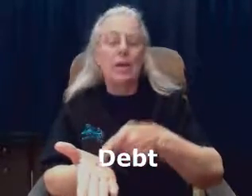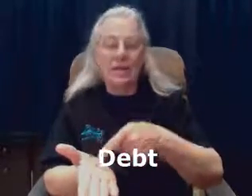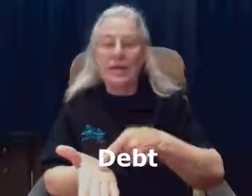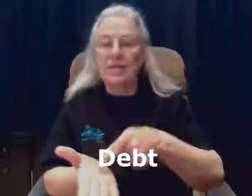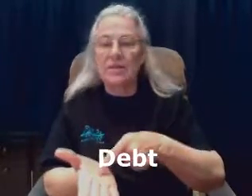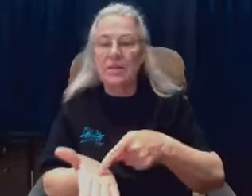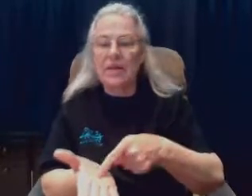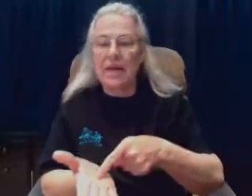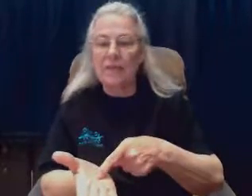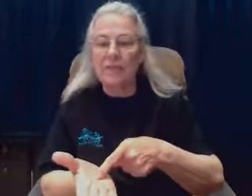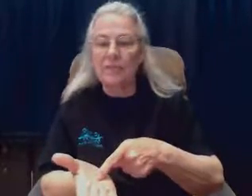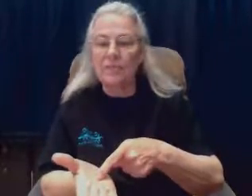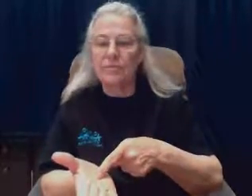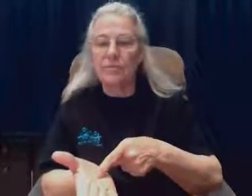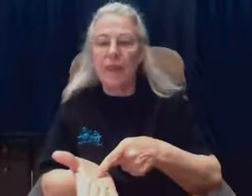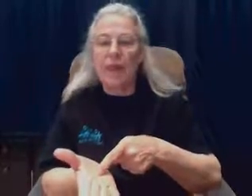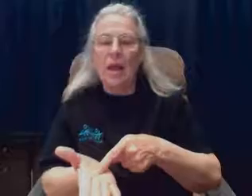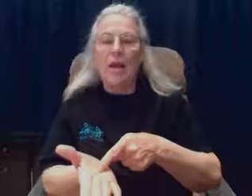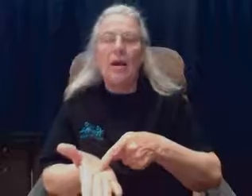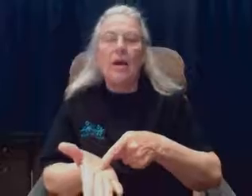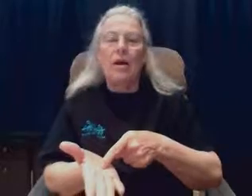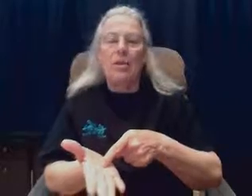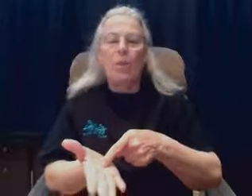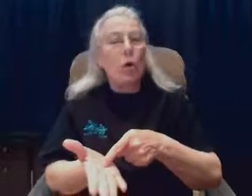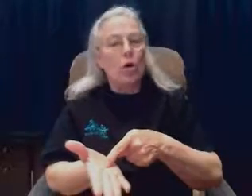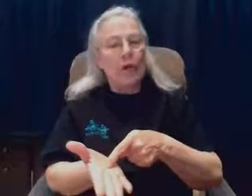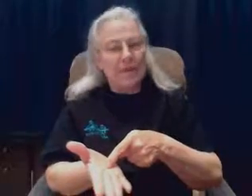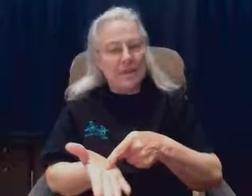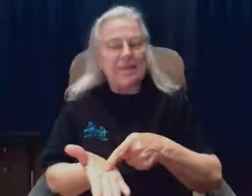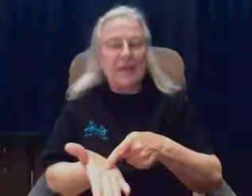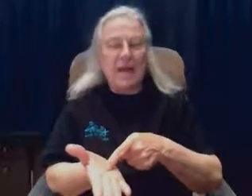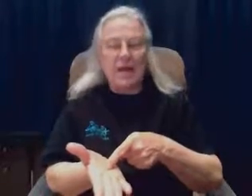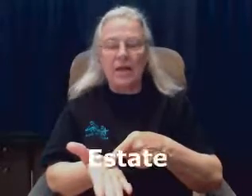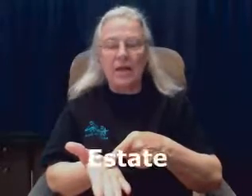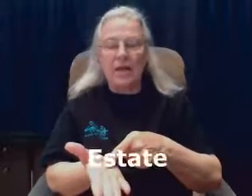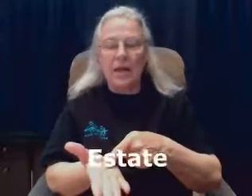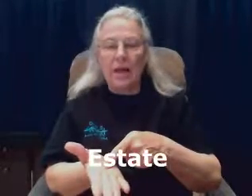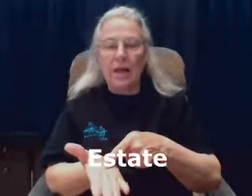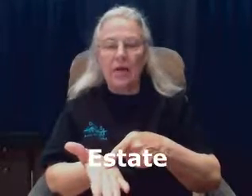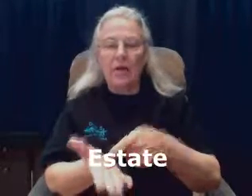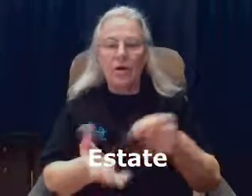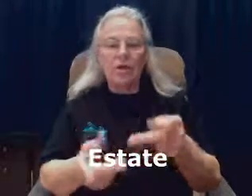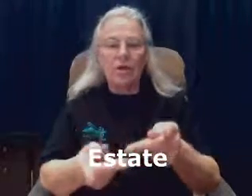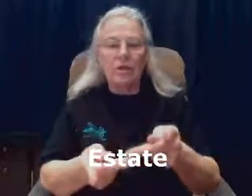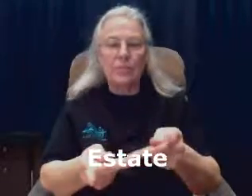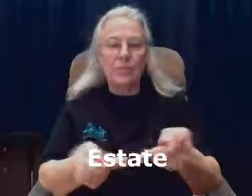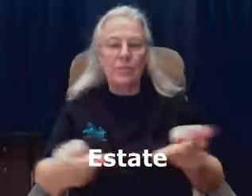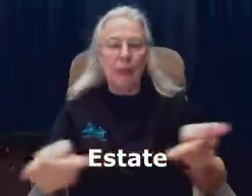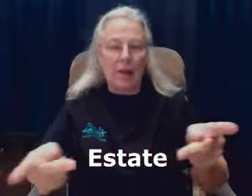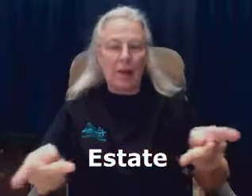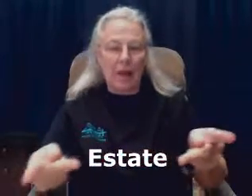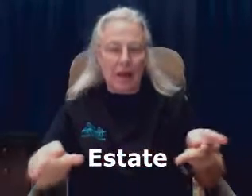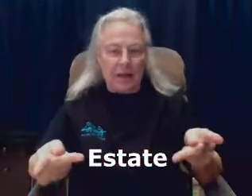That's the debt. The word estate here just means my place.